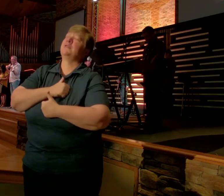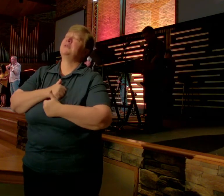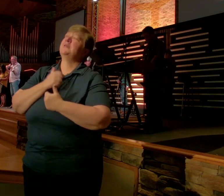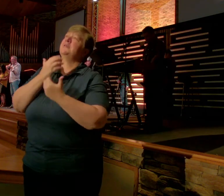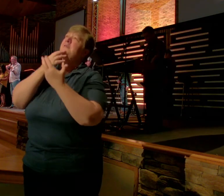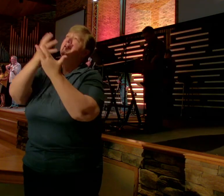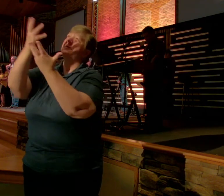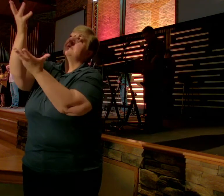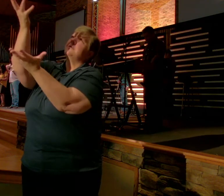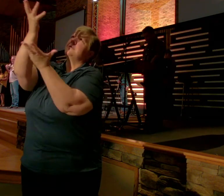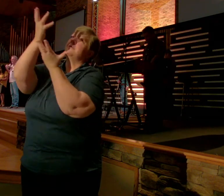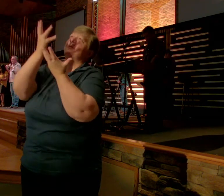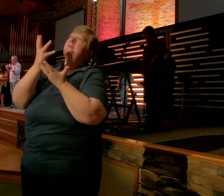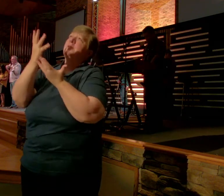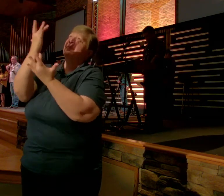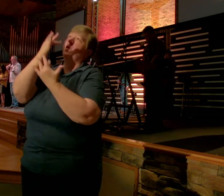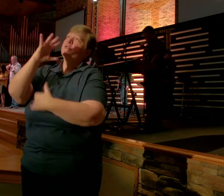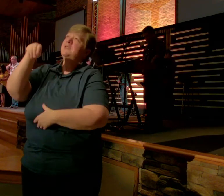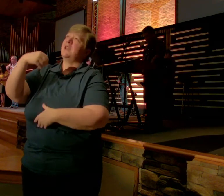And then you don't leave us alone